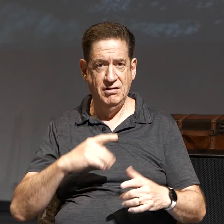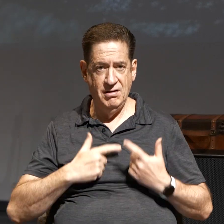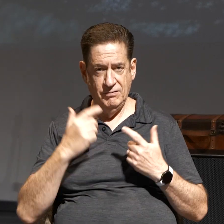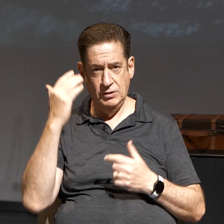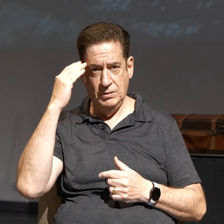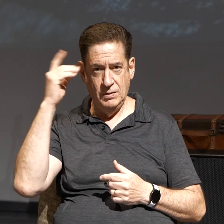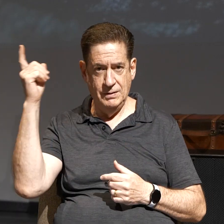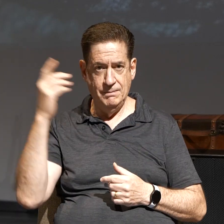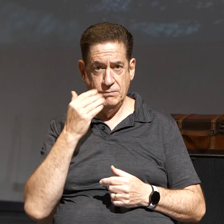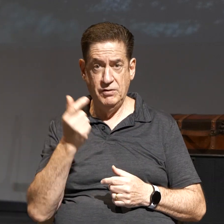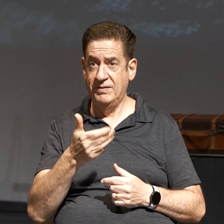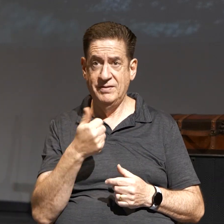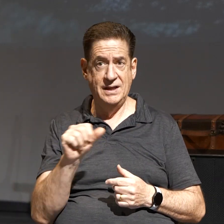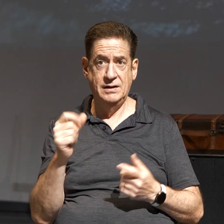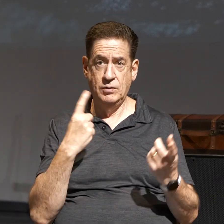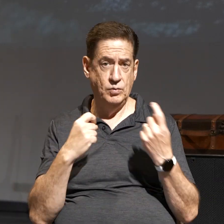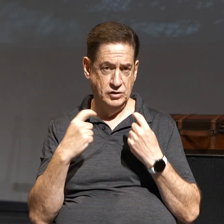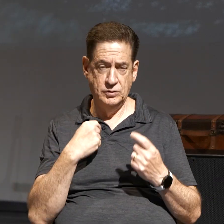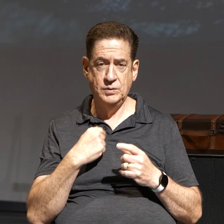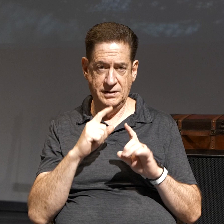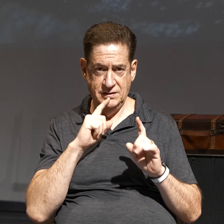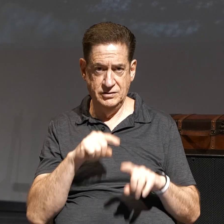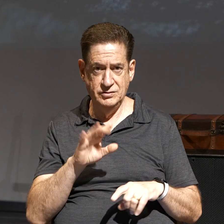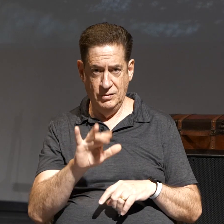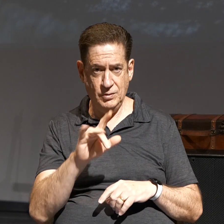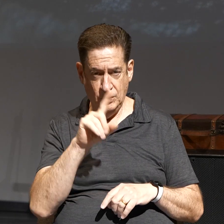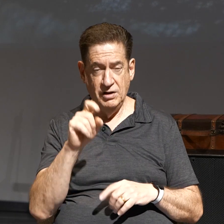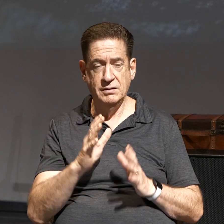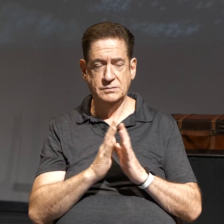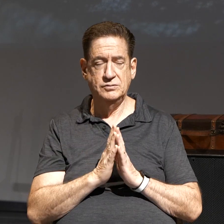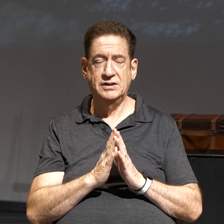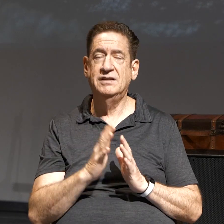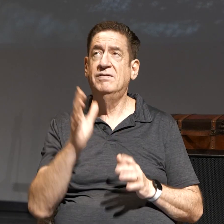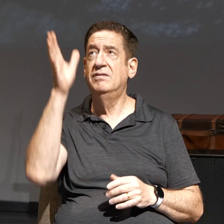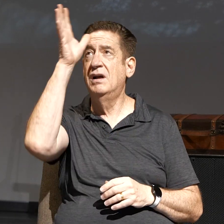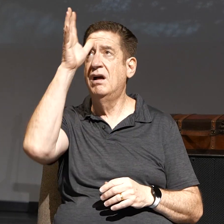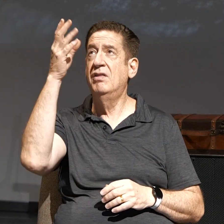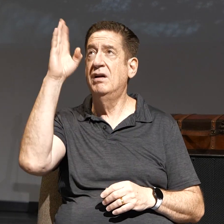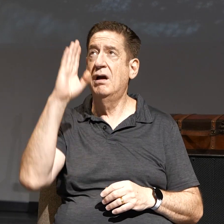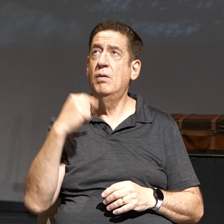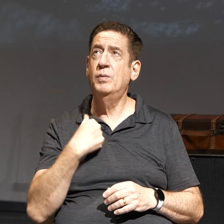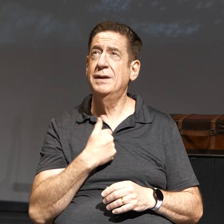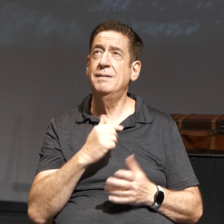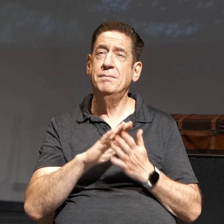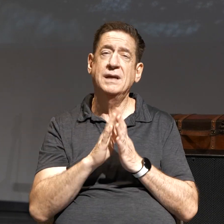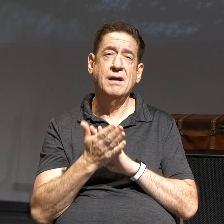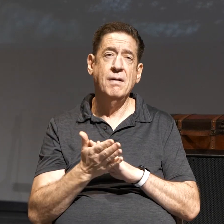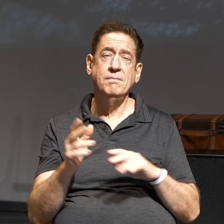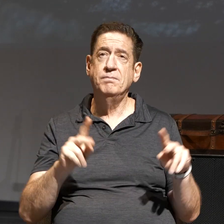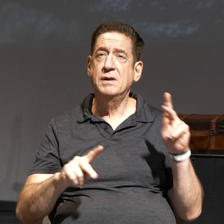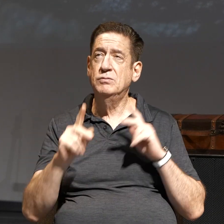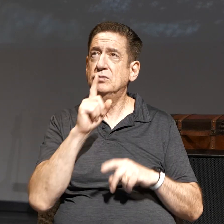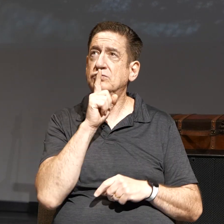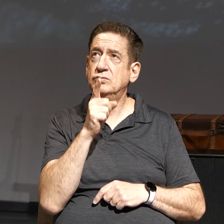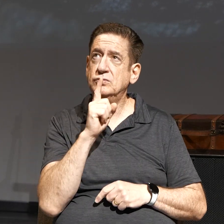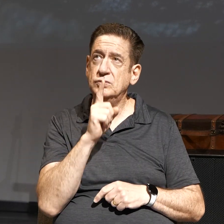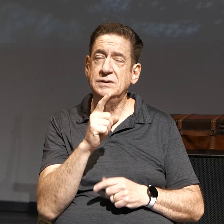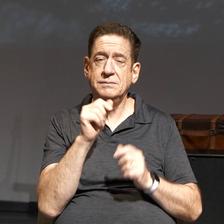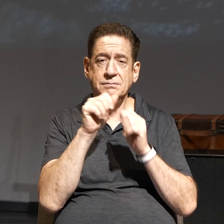better. And if you have any questions, I'd love to answer those questions for you. Let's pray. Father God, may we be people who are truly blessed,